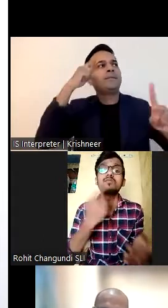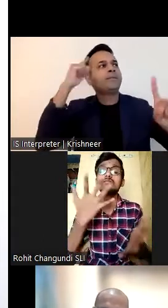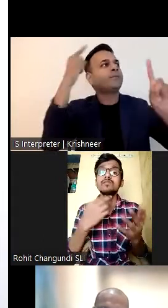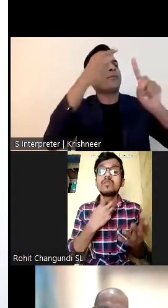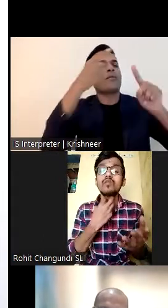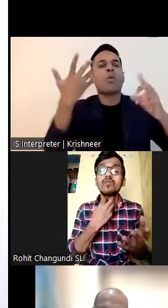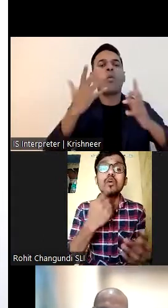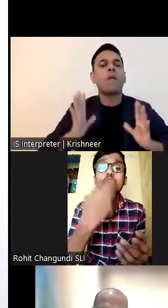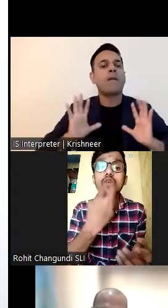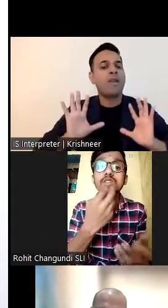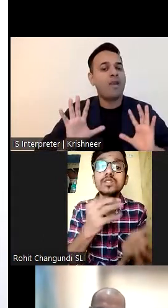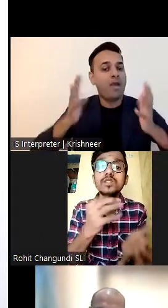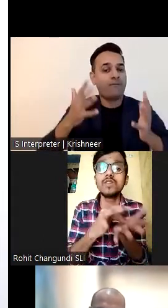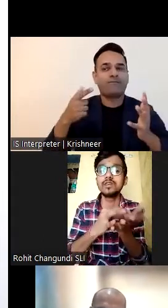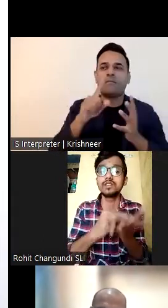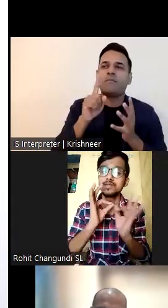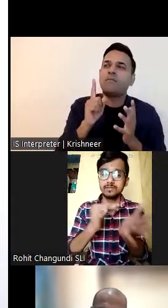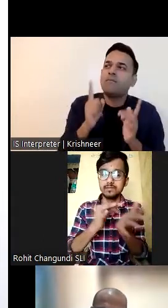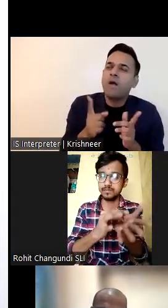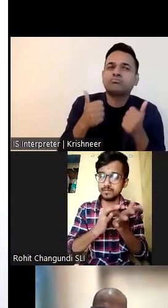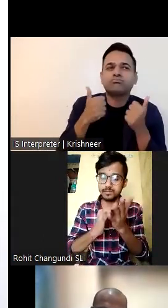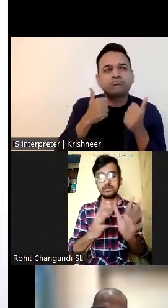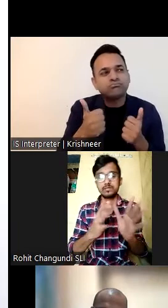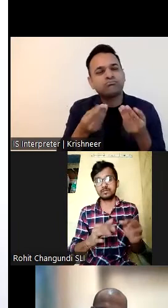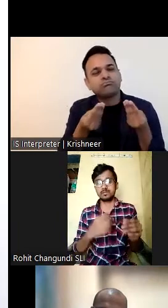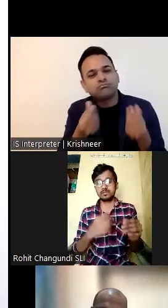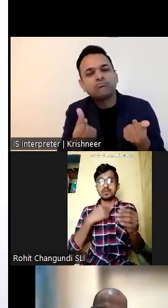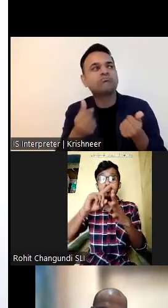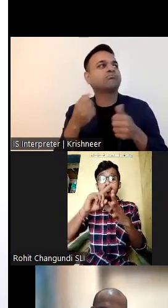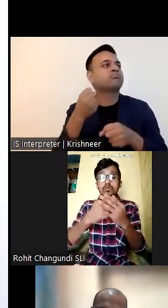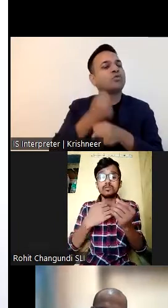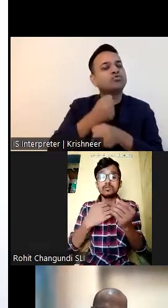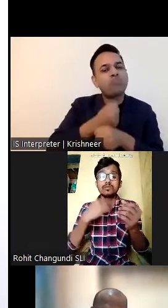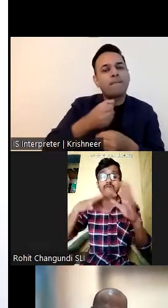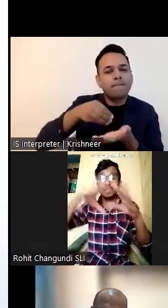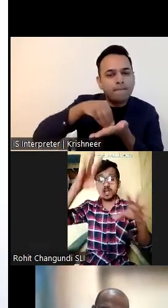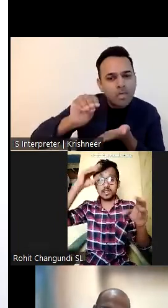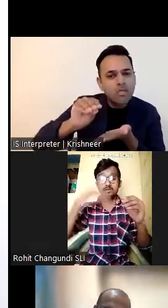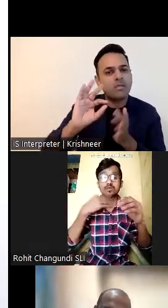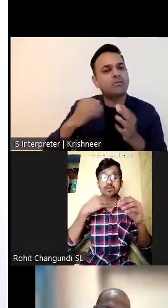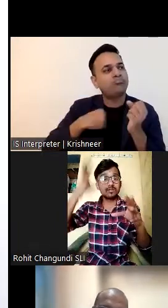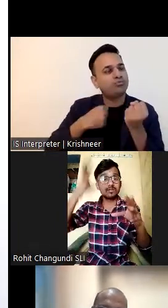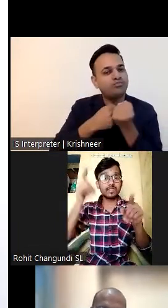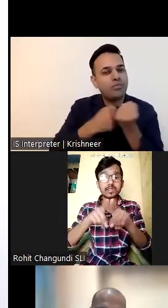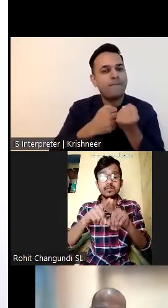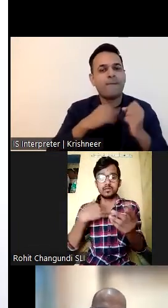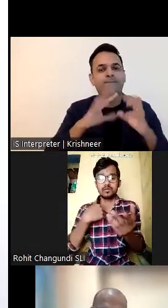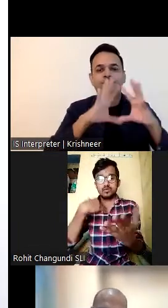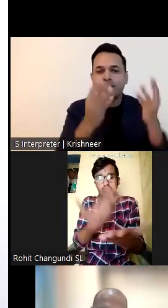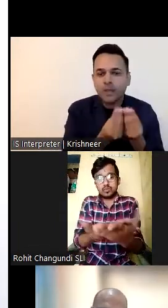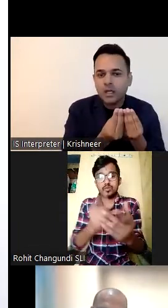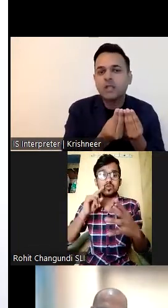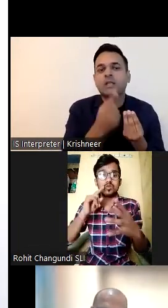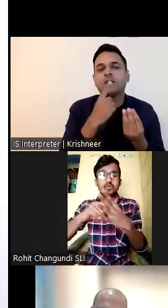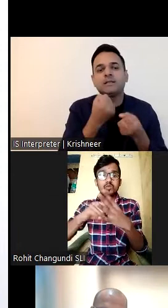group where I learned about the training and job opportunities provided by Youth for Jobs. I reached out to the